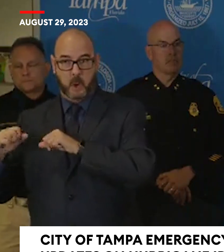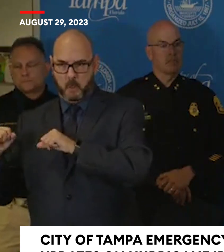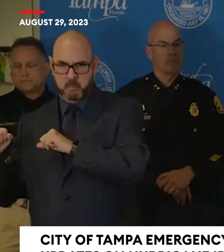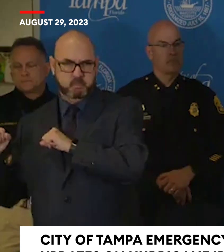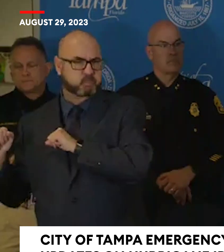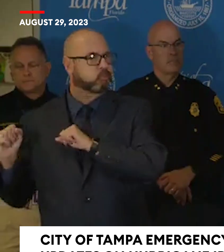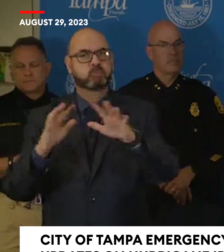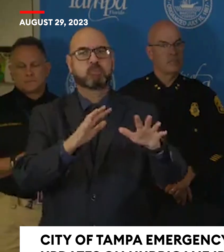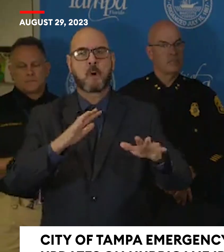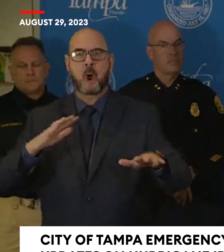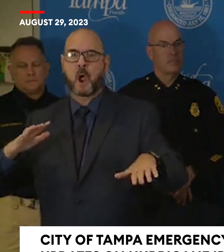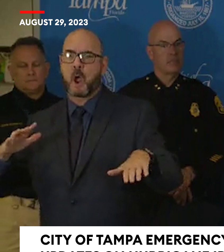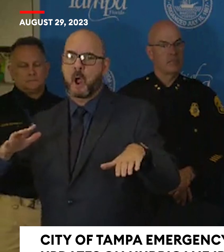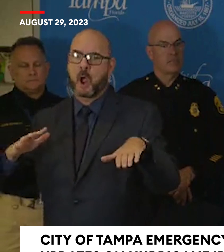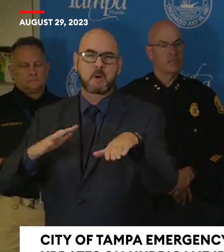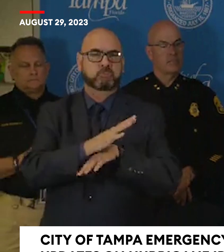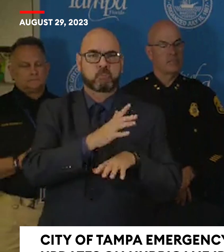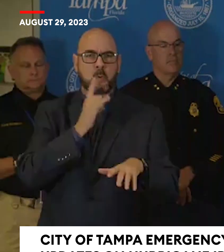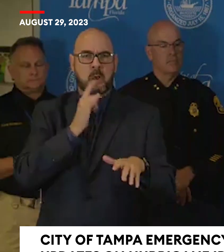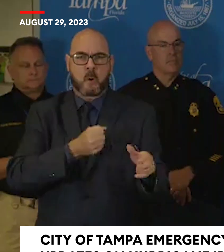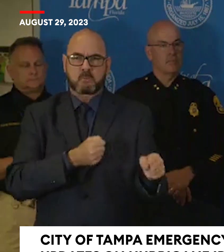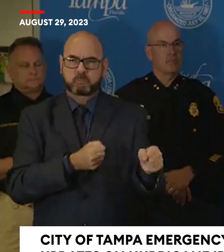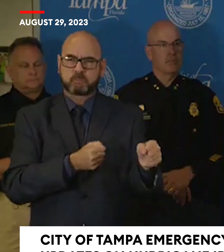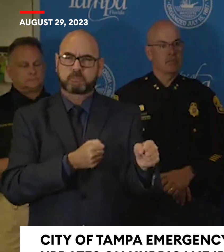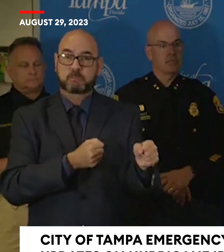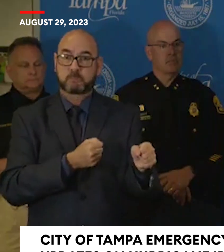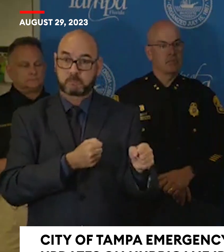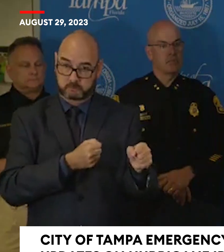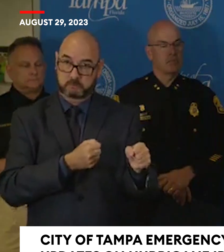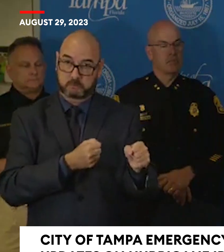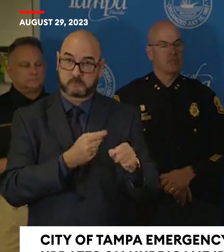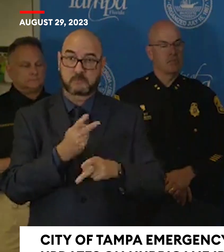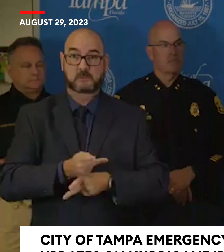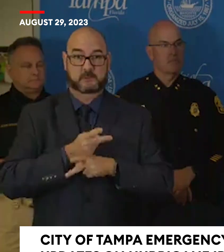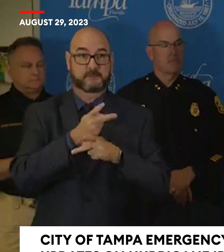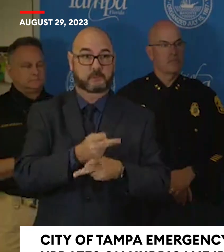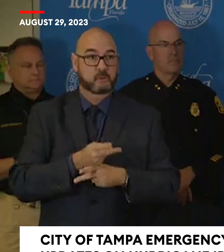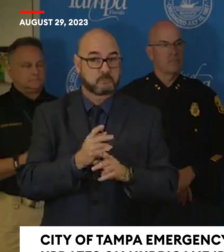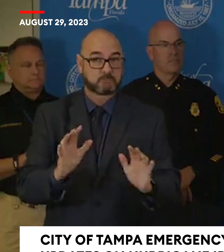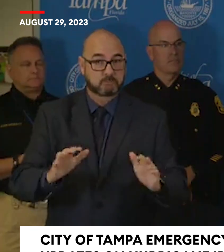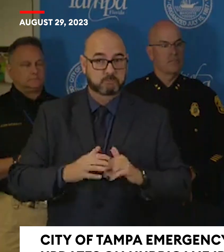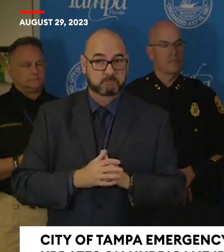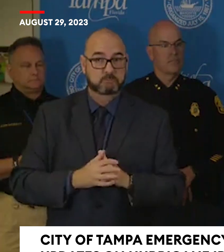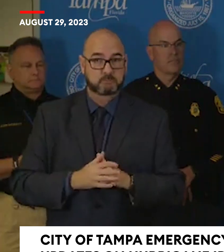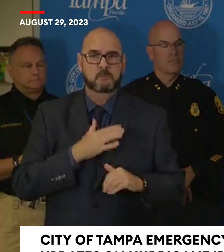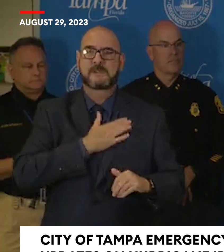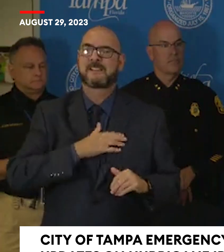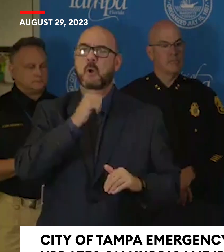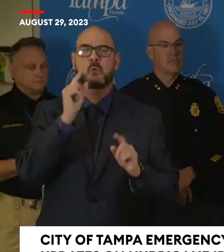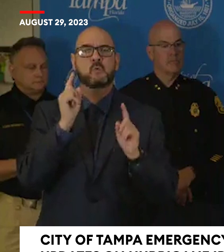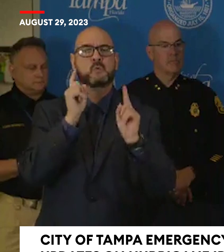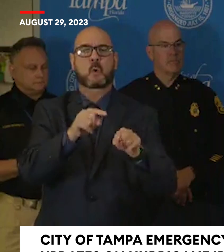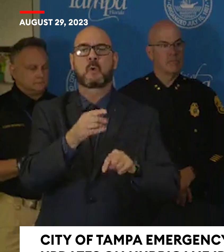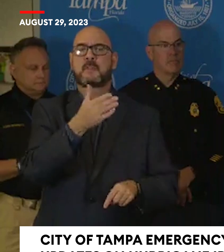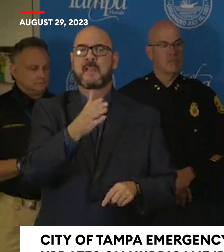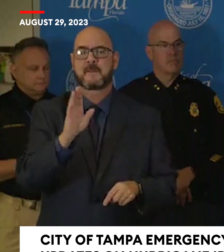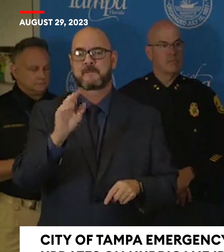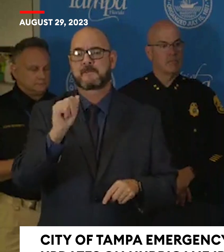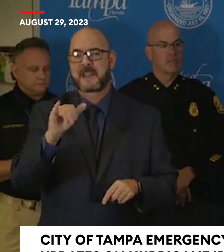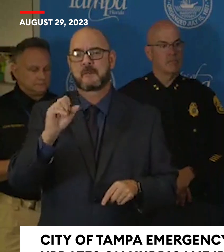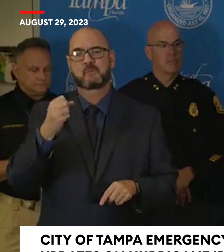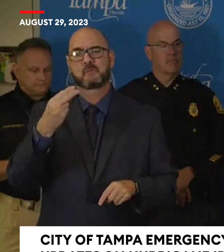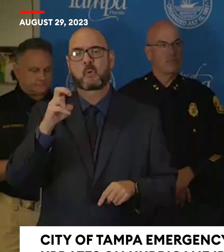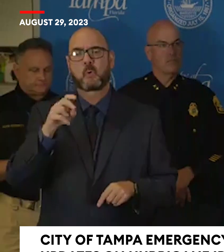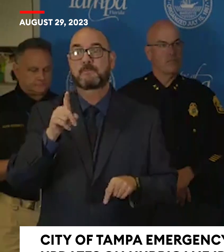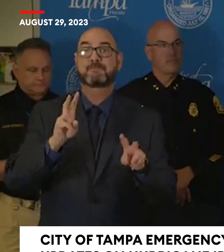great deal of force. So please, please, please don't go down on Bayshore if the water is pulled out to to